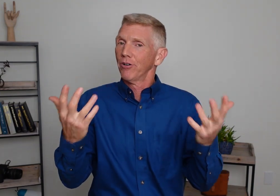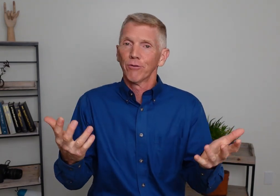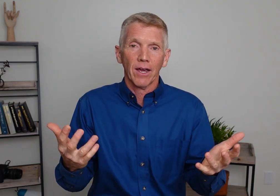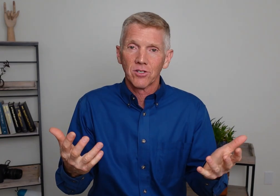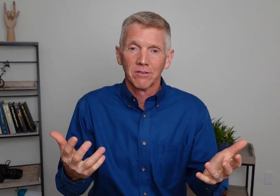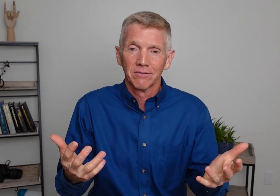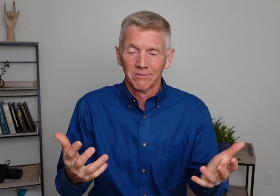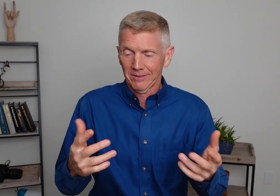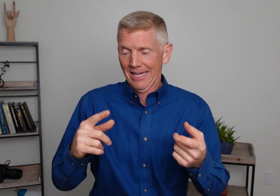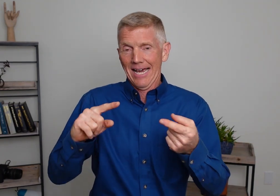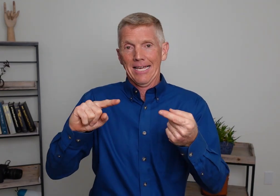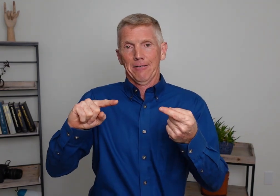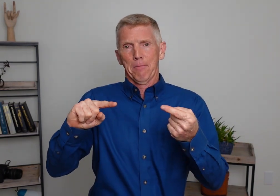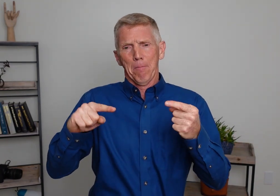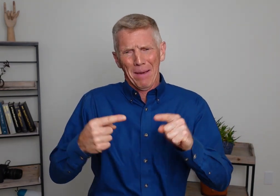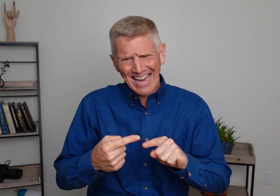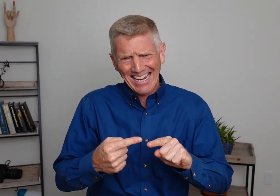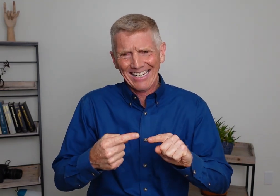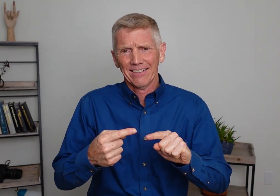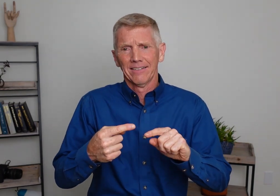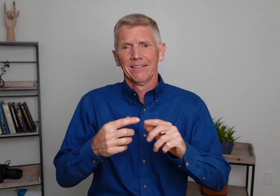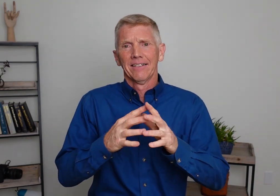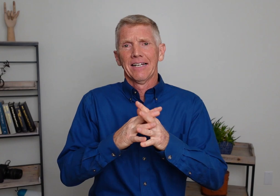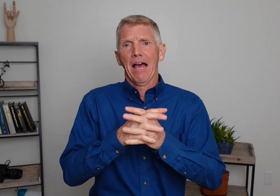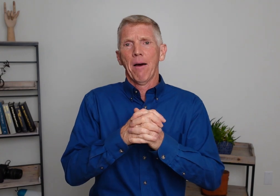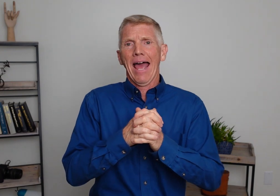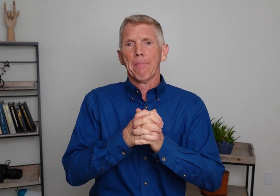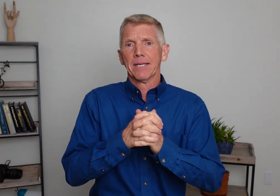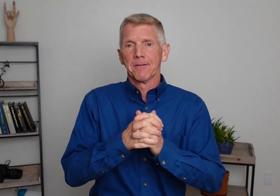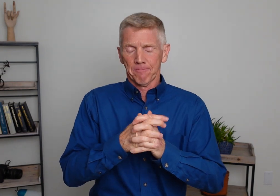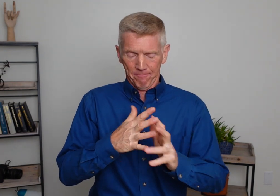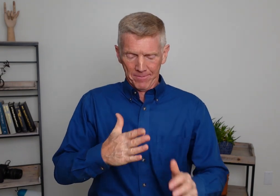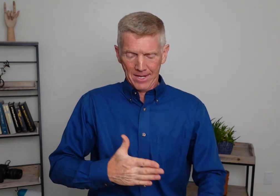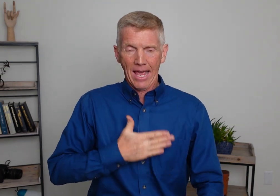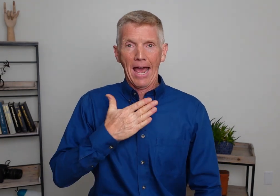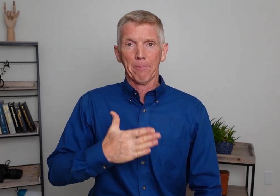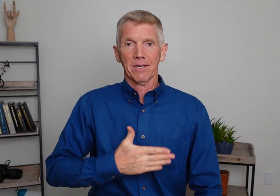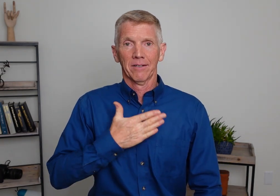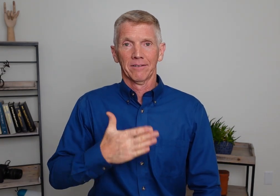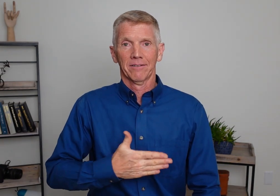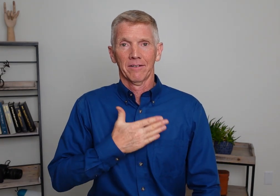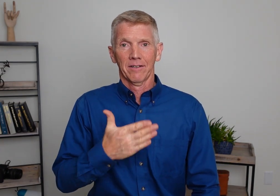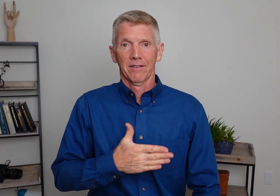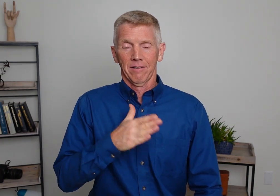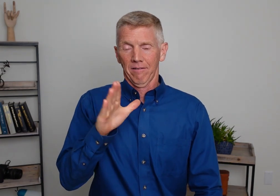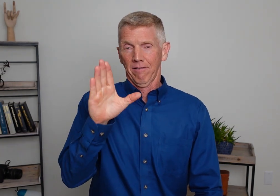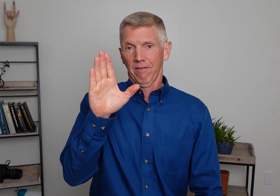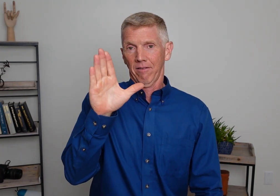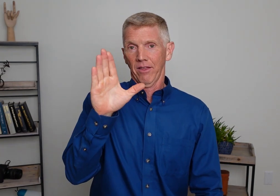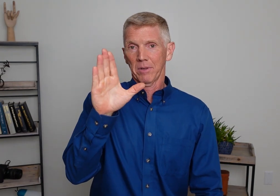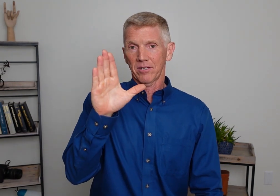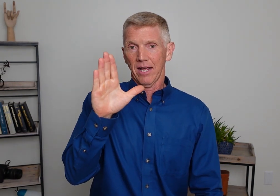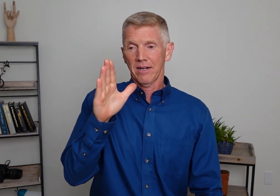on your face. Okay. Pain. How about happy? Happy. Thumb extended.